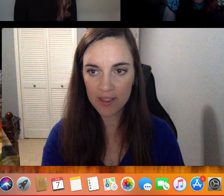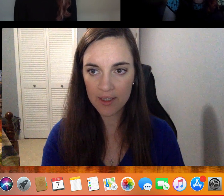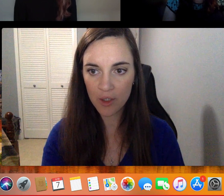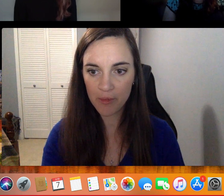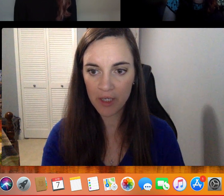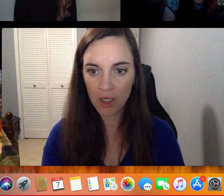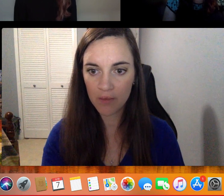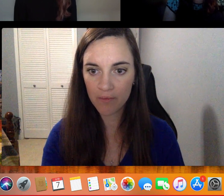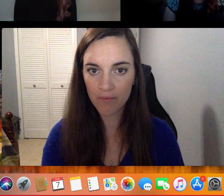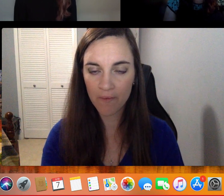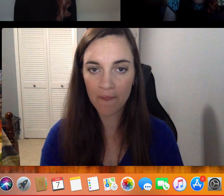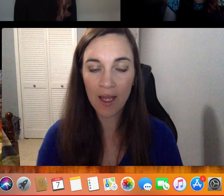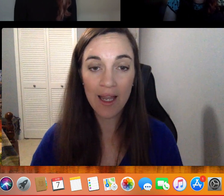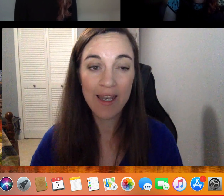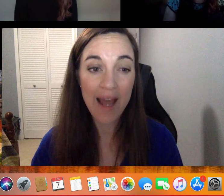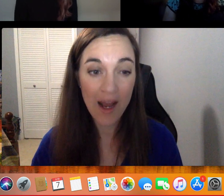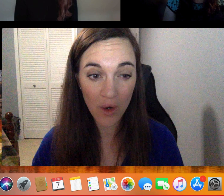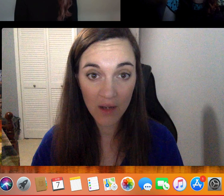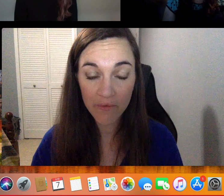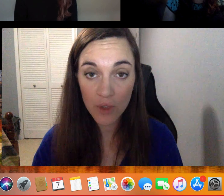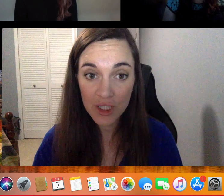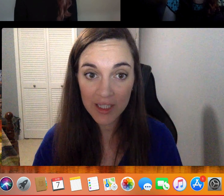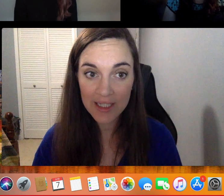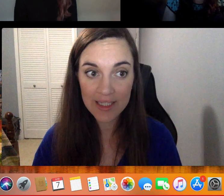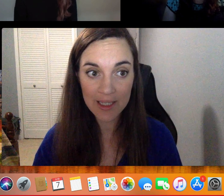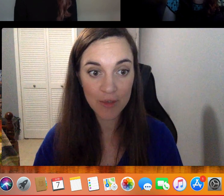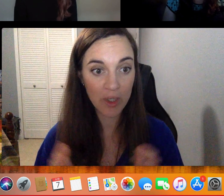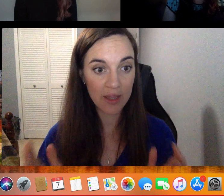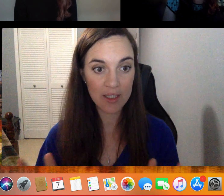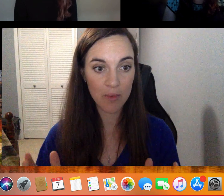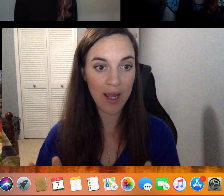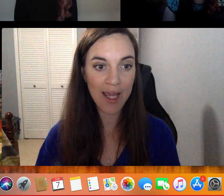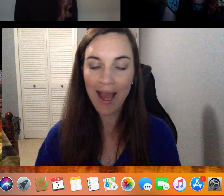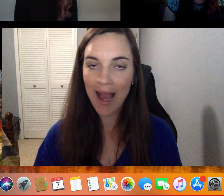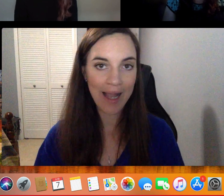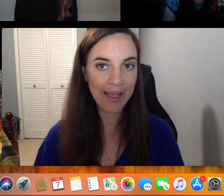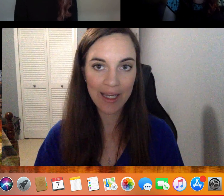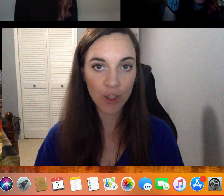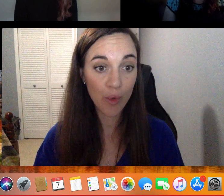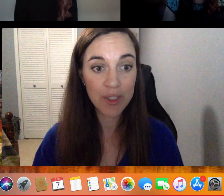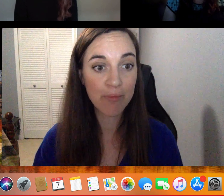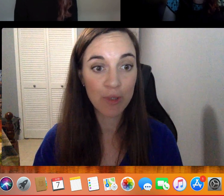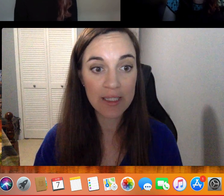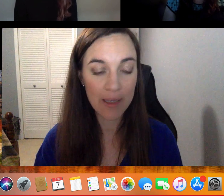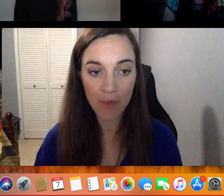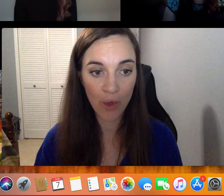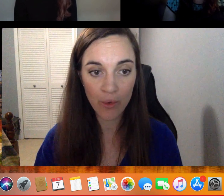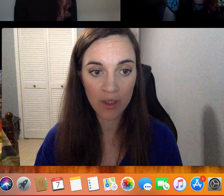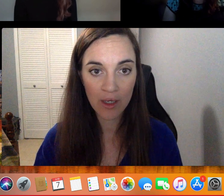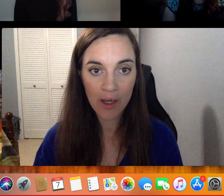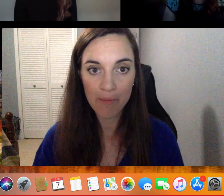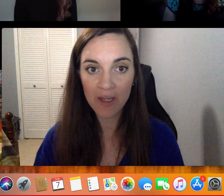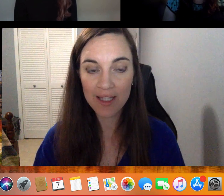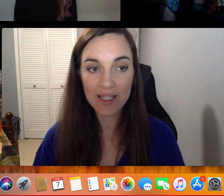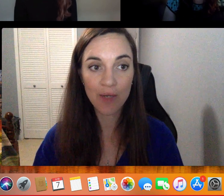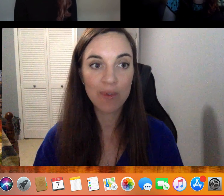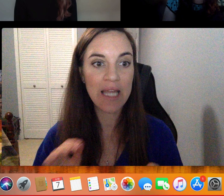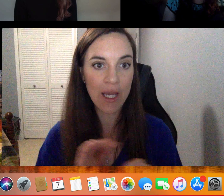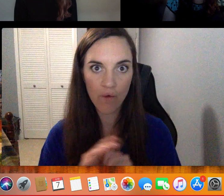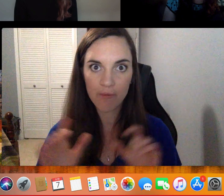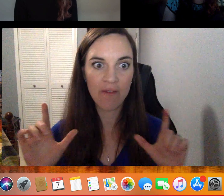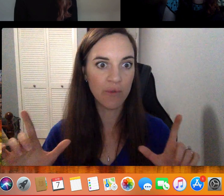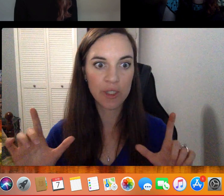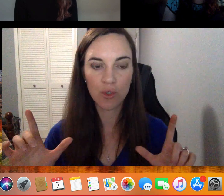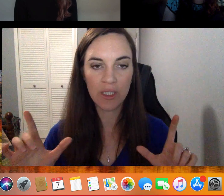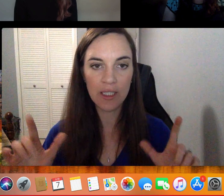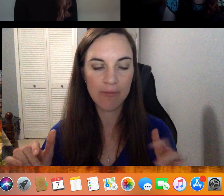Make this a little bigger. Now, unfortunately, since I'm doing it this way, I can't go into present mode because then it would